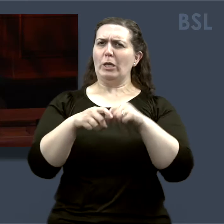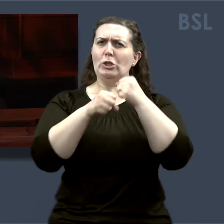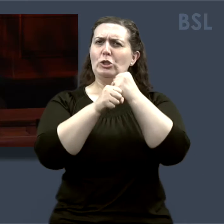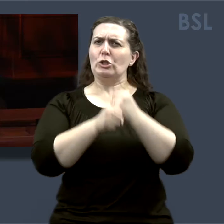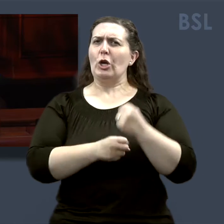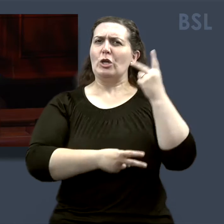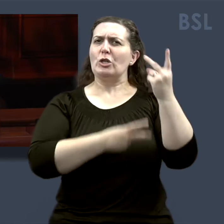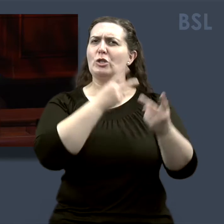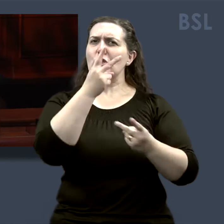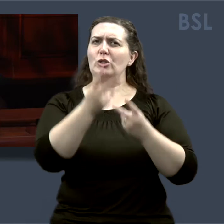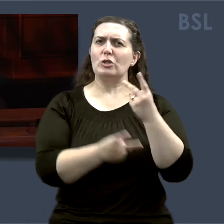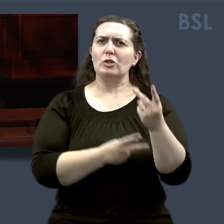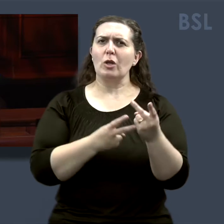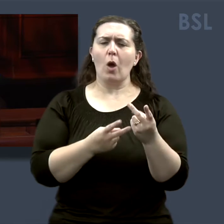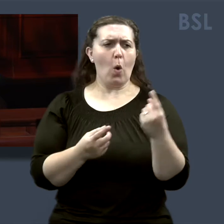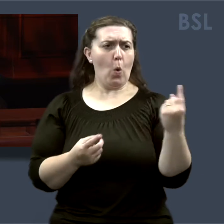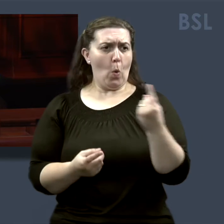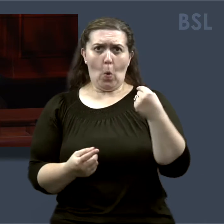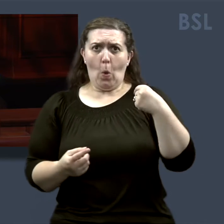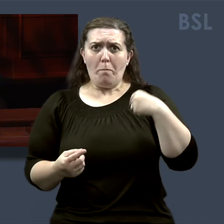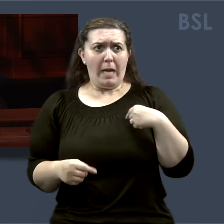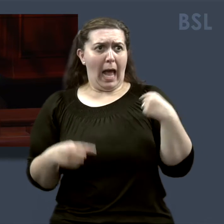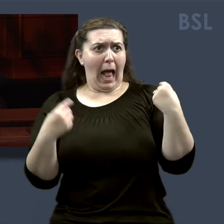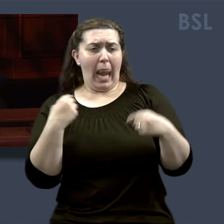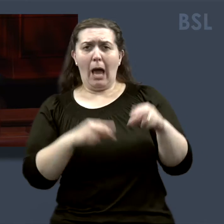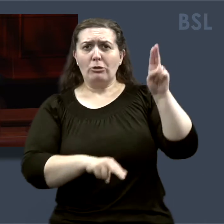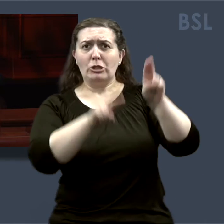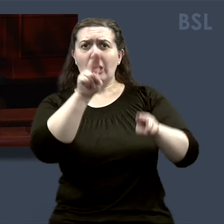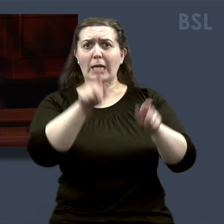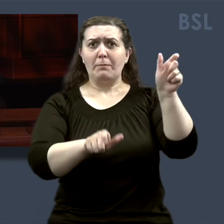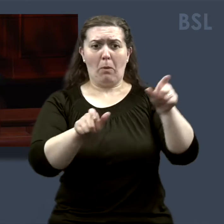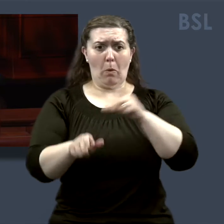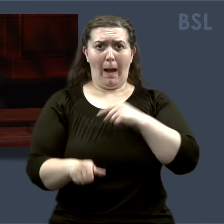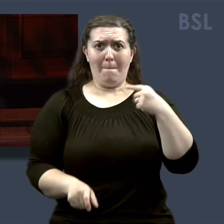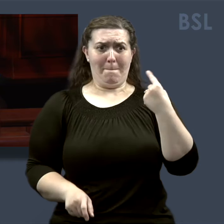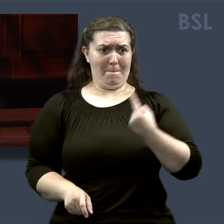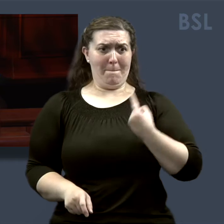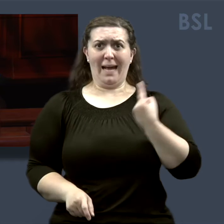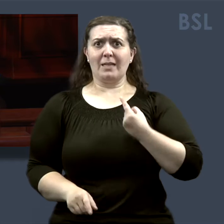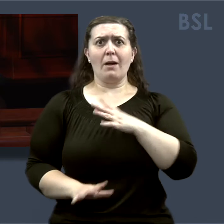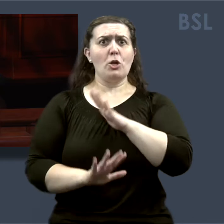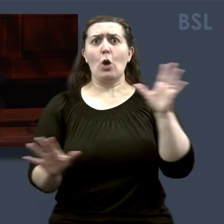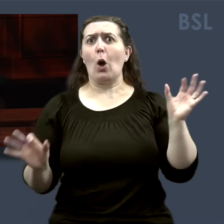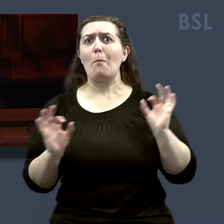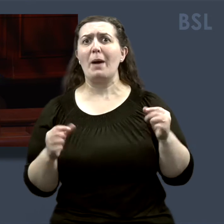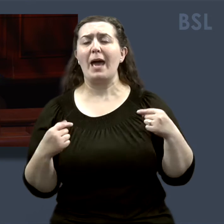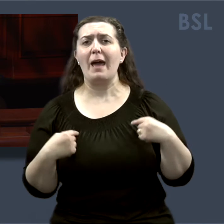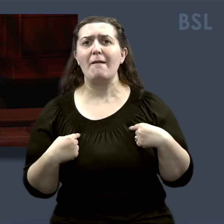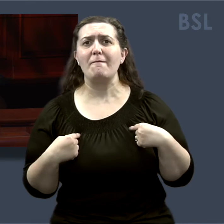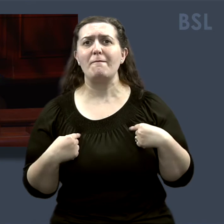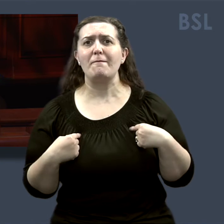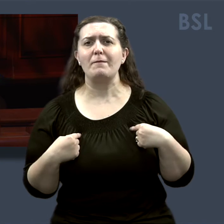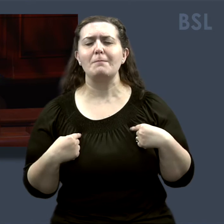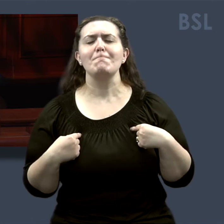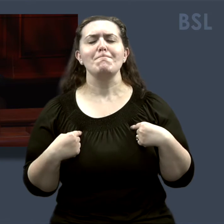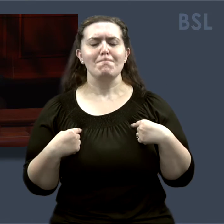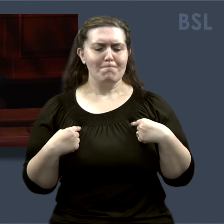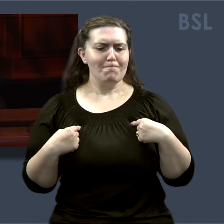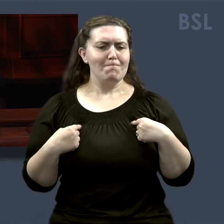one of our beloved hymns, Who am I to judge another when I walk imperfectly? In the quiet heart